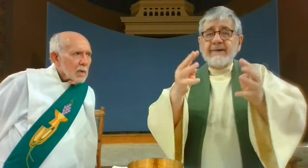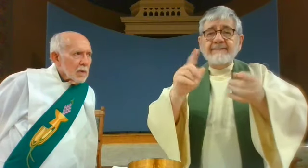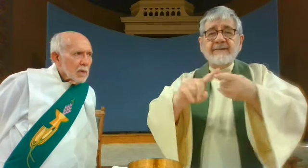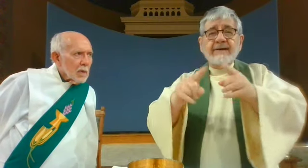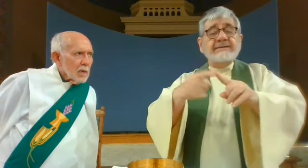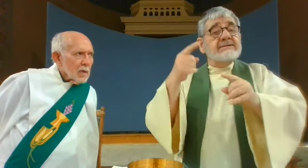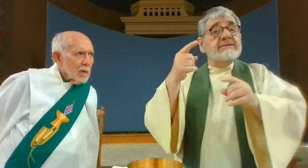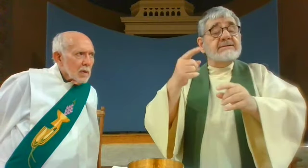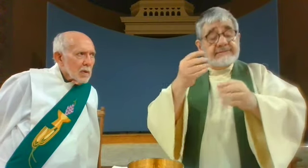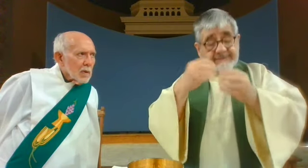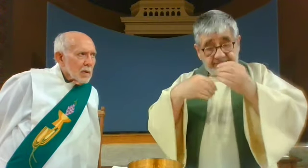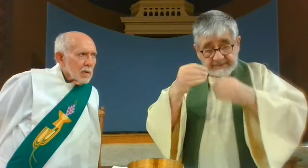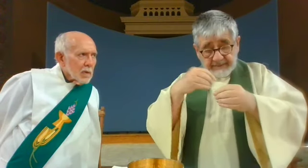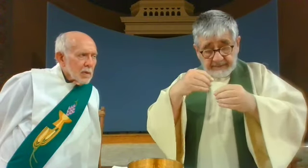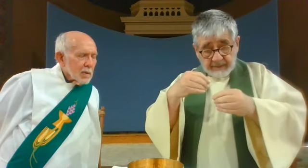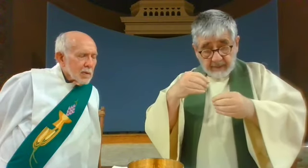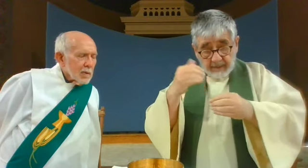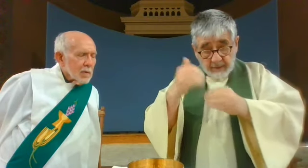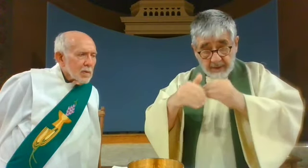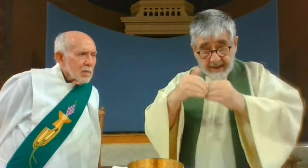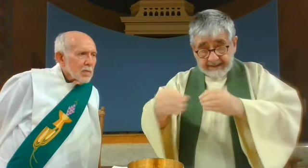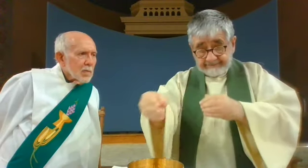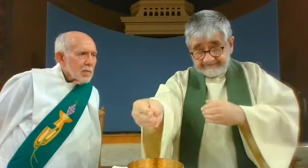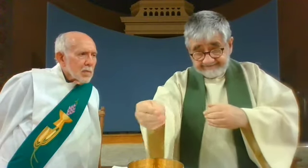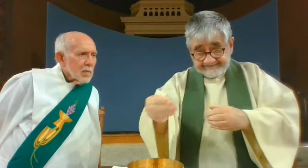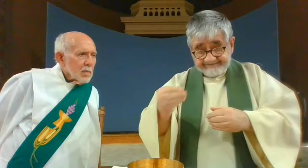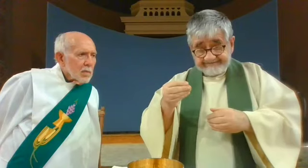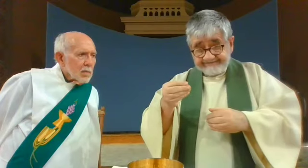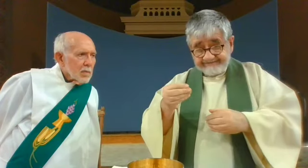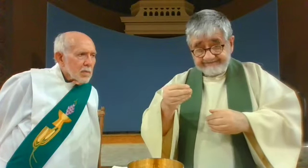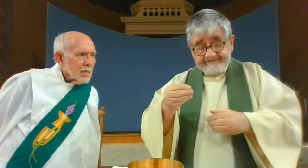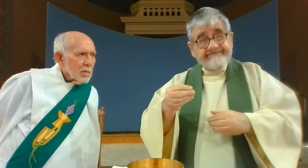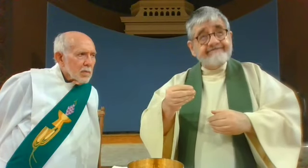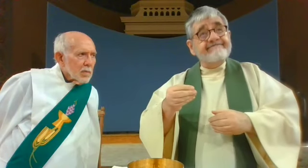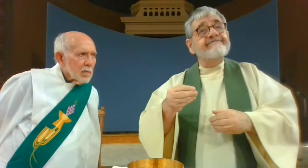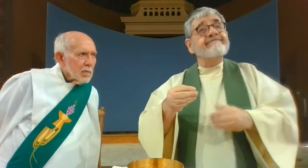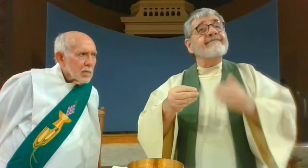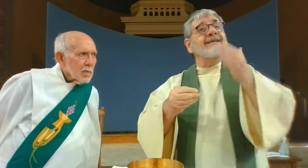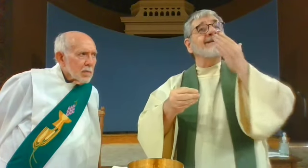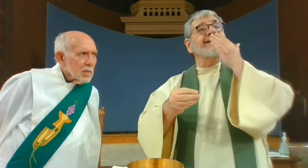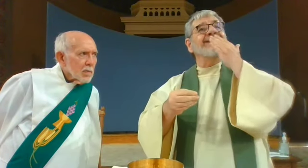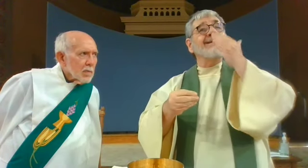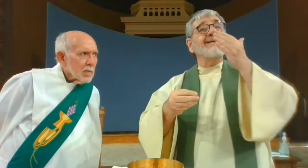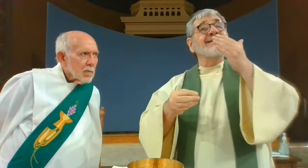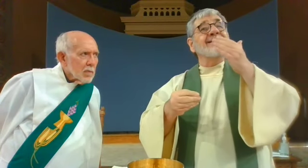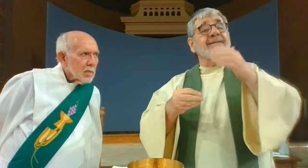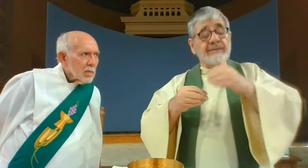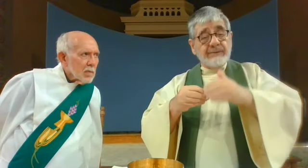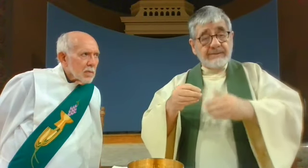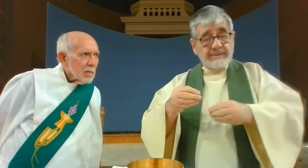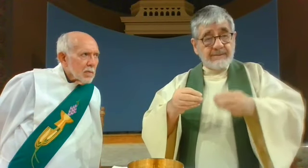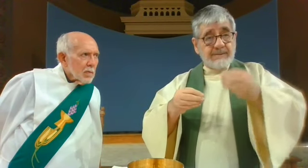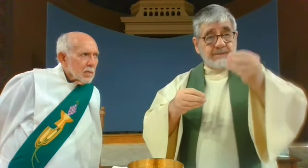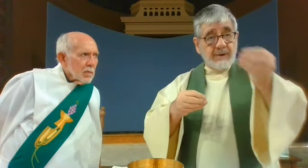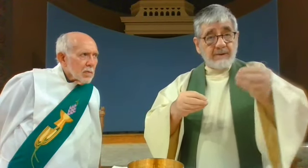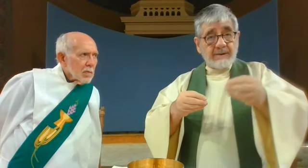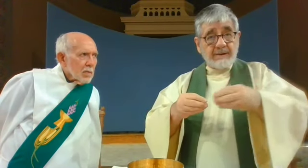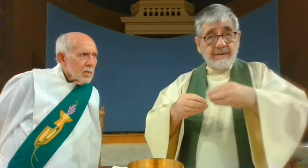passion, he first took the bread, and giving thanks, broke it,